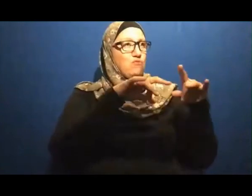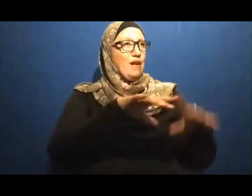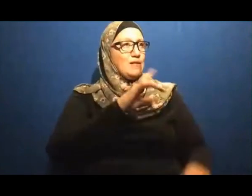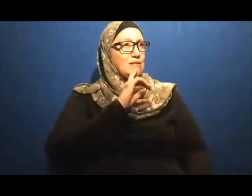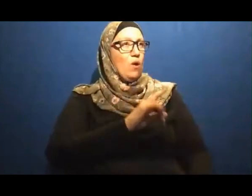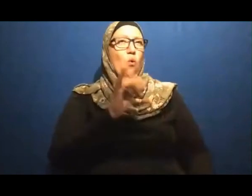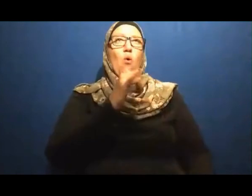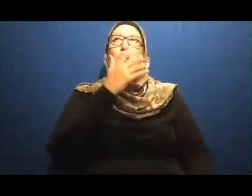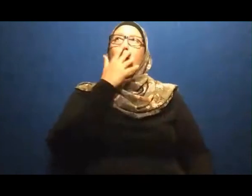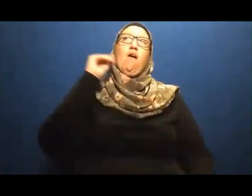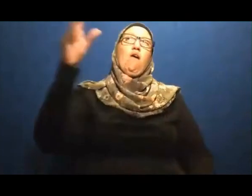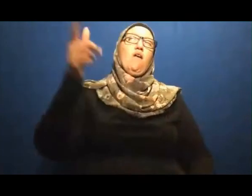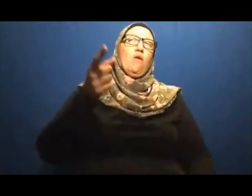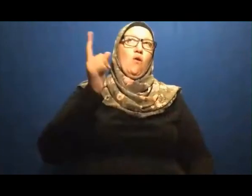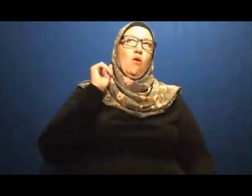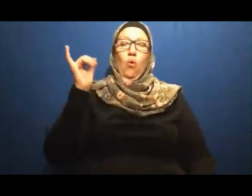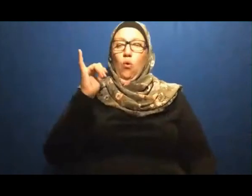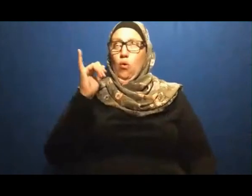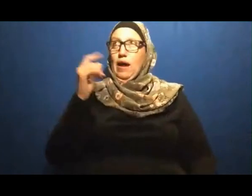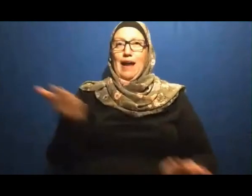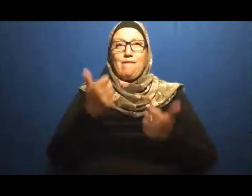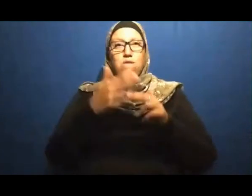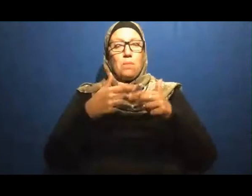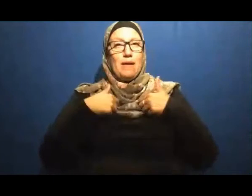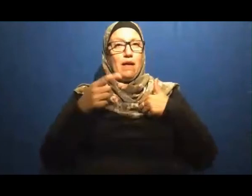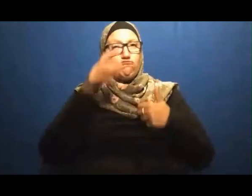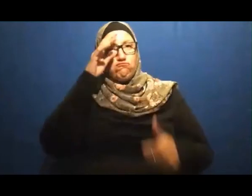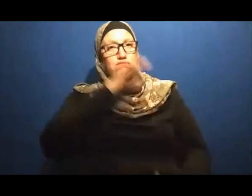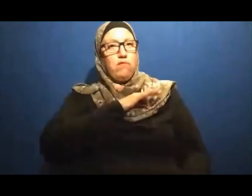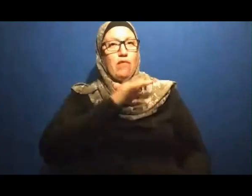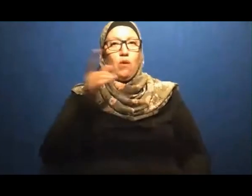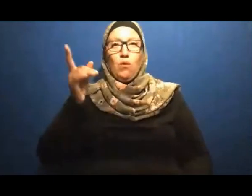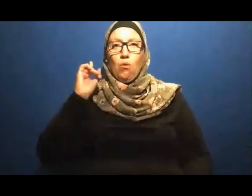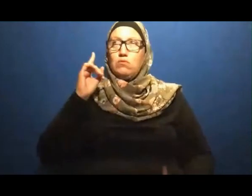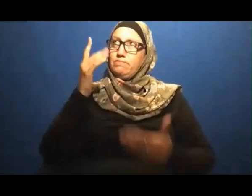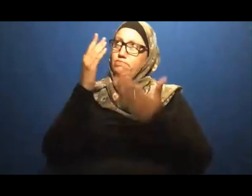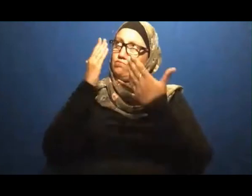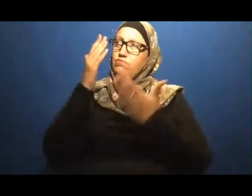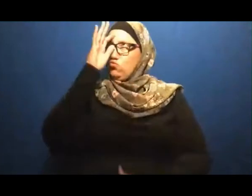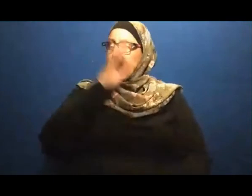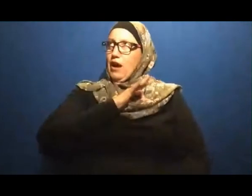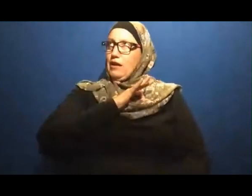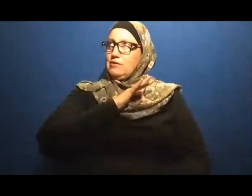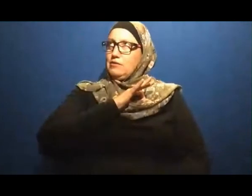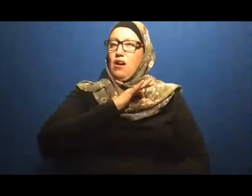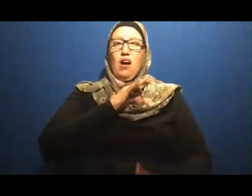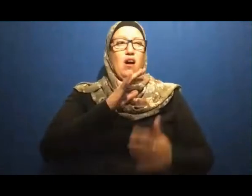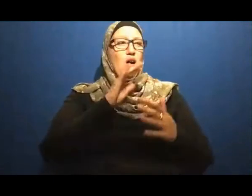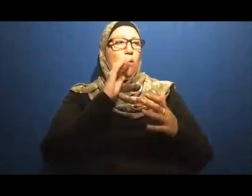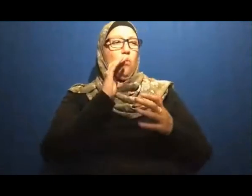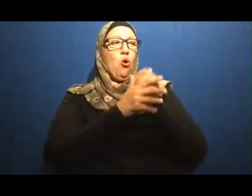is enough I need to just trust in God And don't worry about the hygienic rules God will look after you Why do you panic?